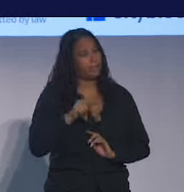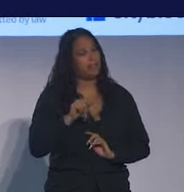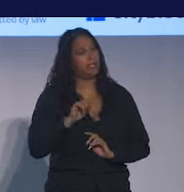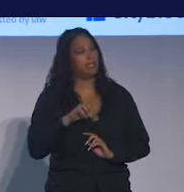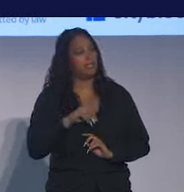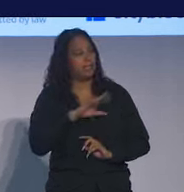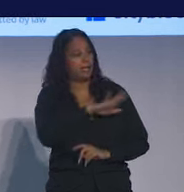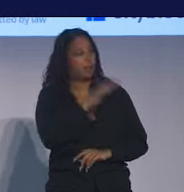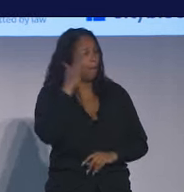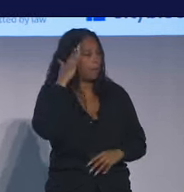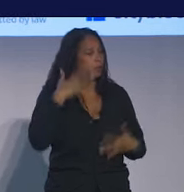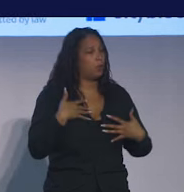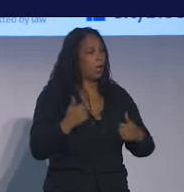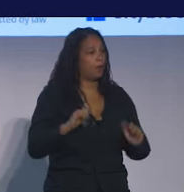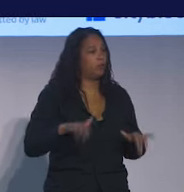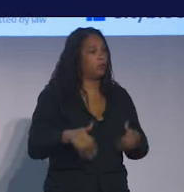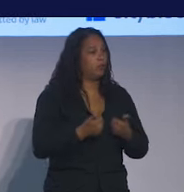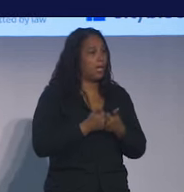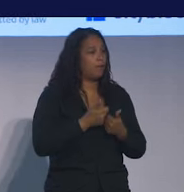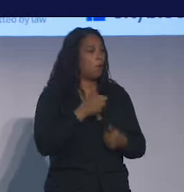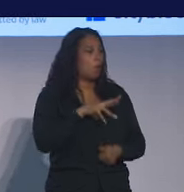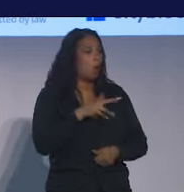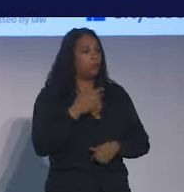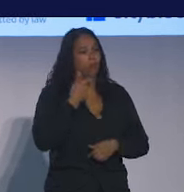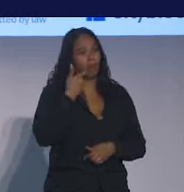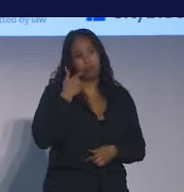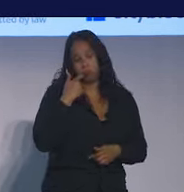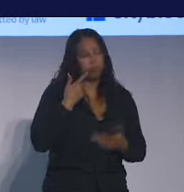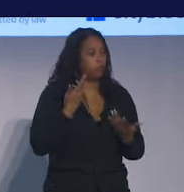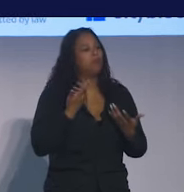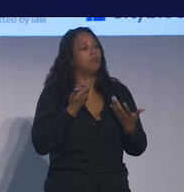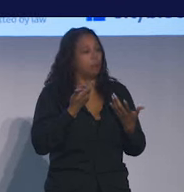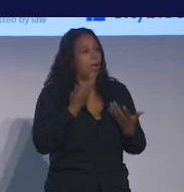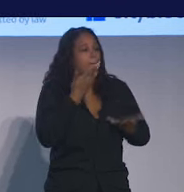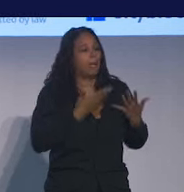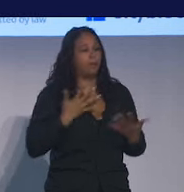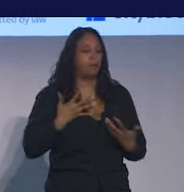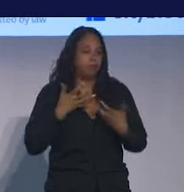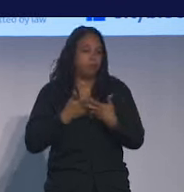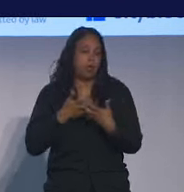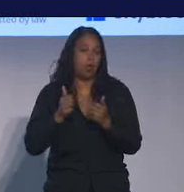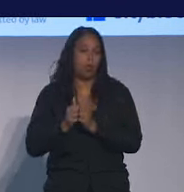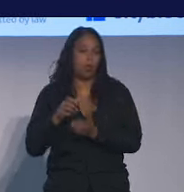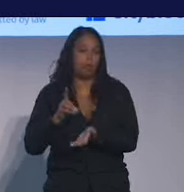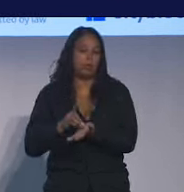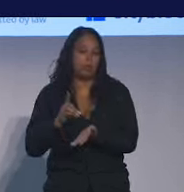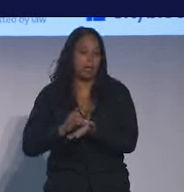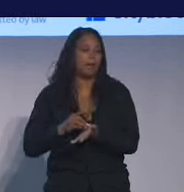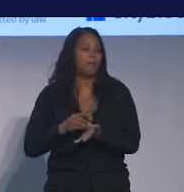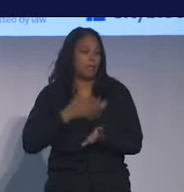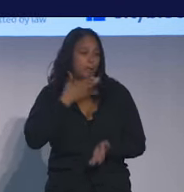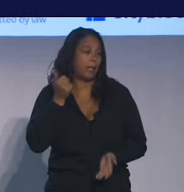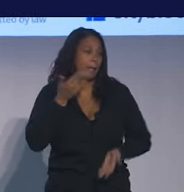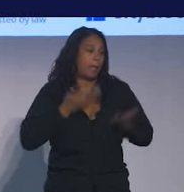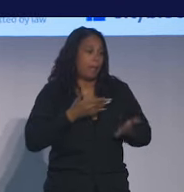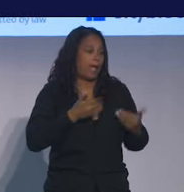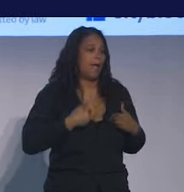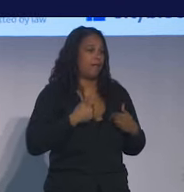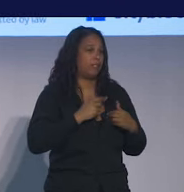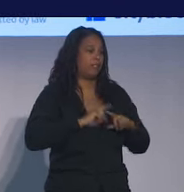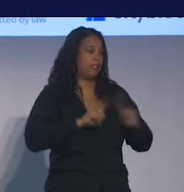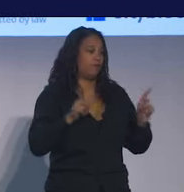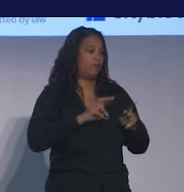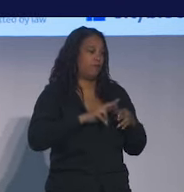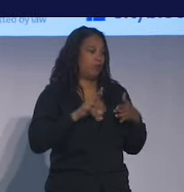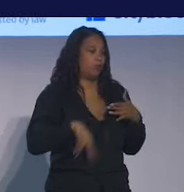challenges in her substance use disorder, they may have been able to connect the dots a little bit better and more quickly for her. Maybe her outcome would have been different. But we're siloed.